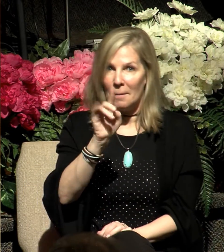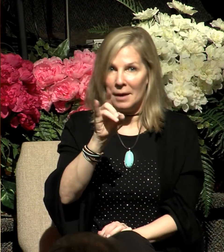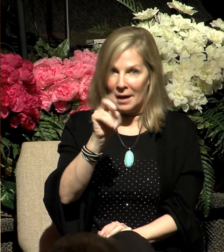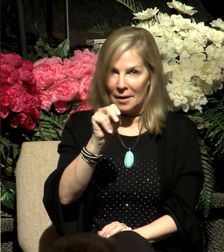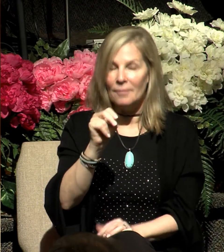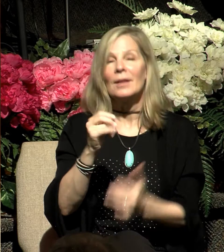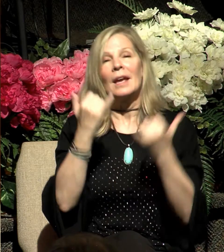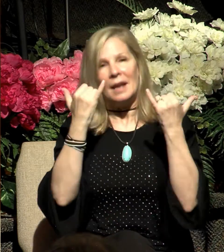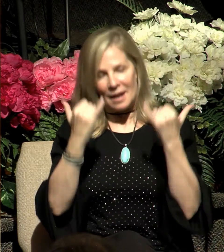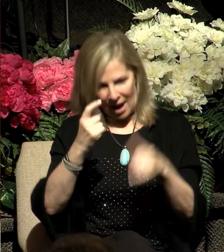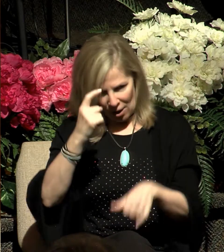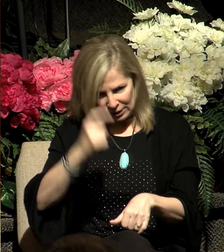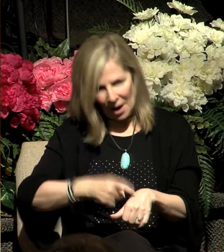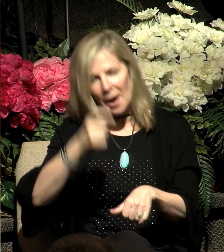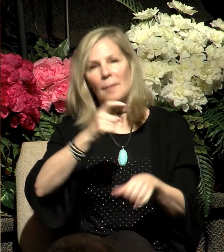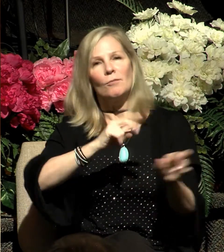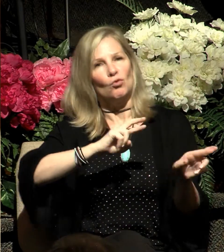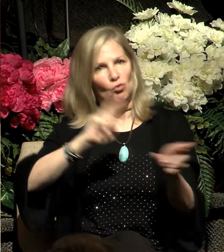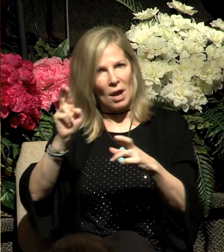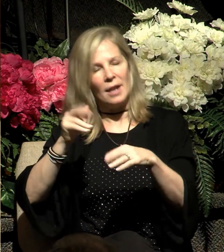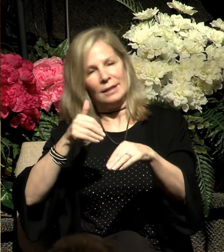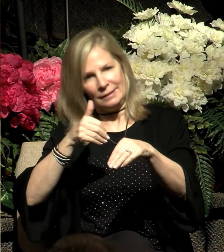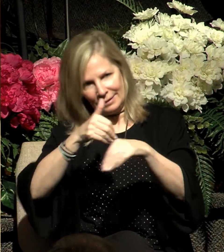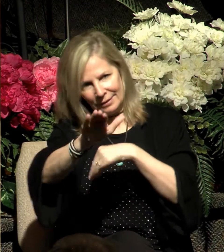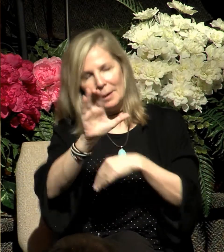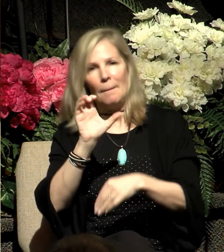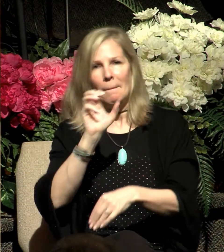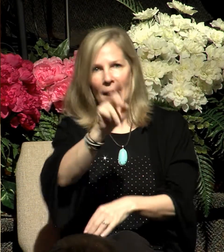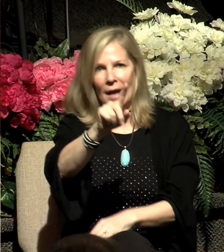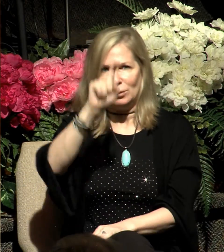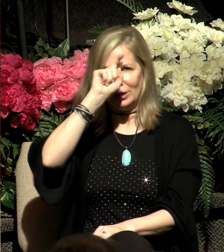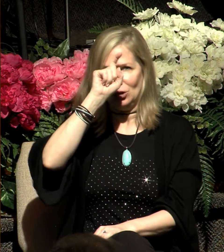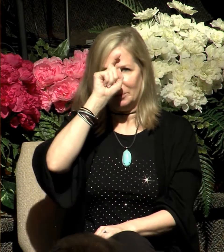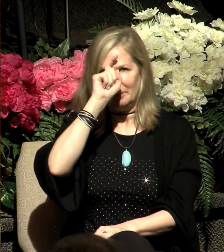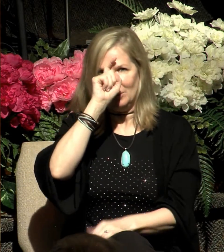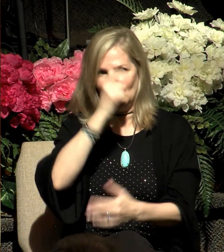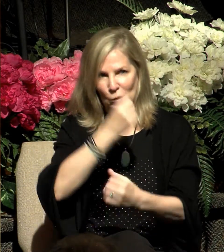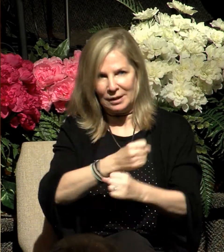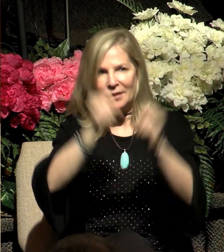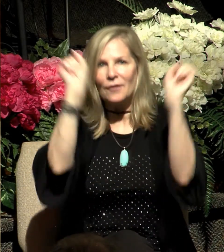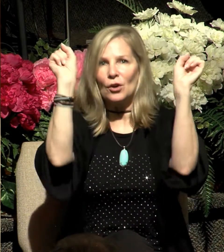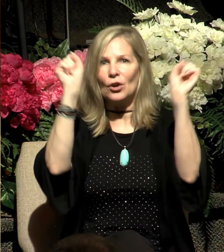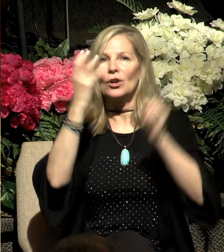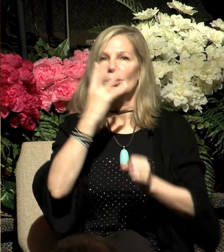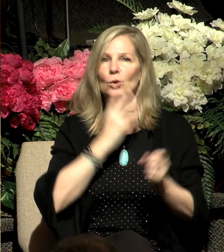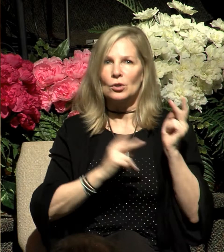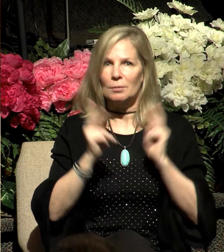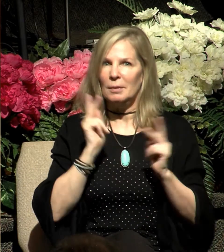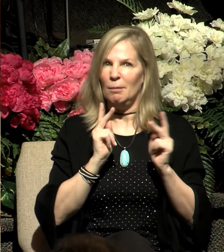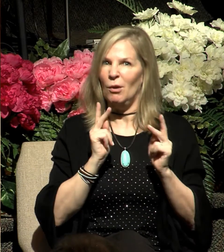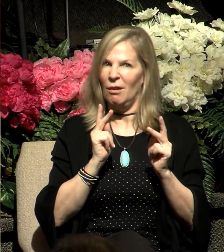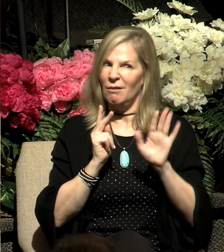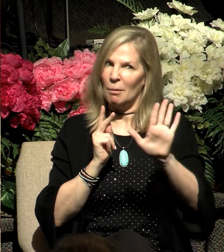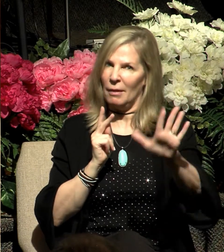says that he's ready to be sent back to Egypt to deliver the Jewish people from the oppression of the